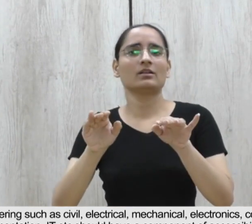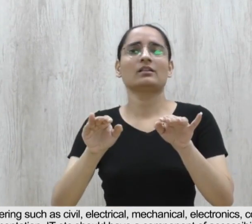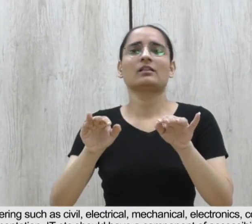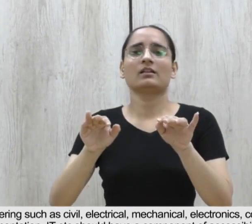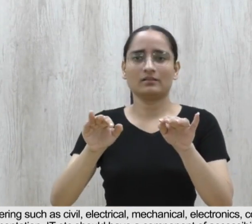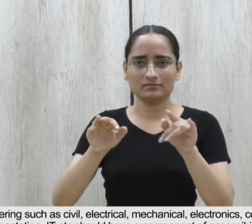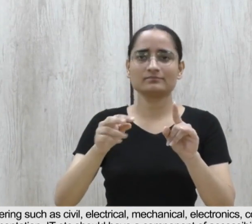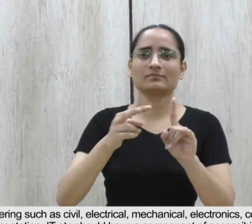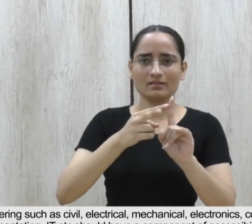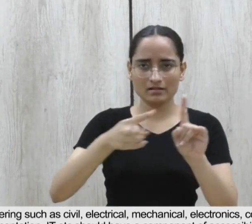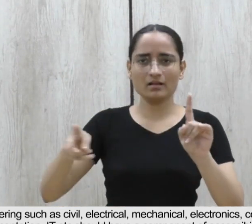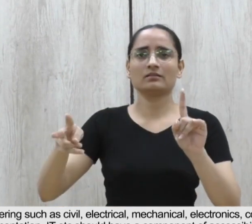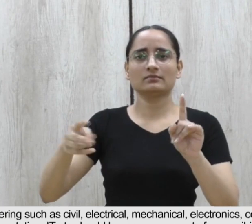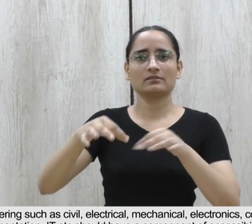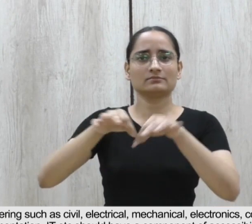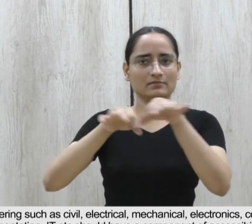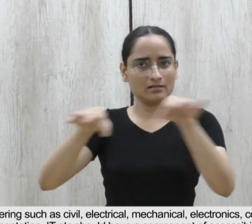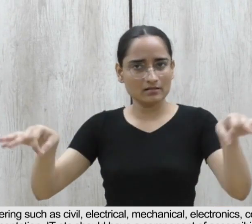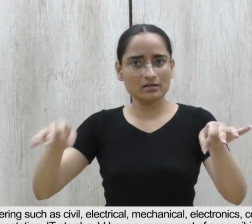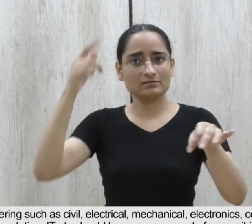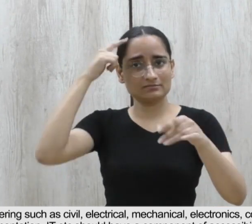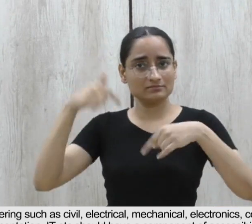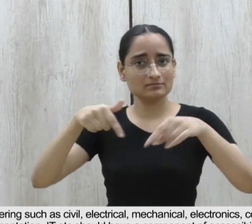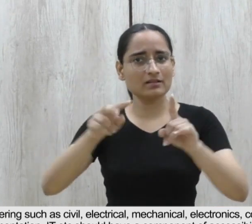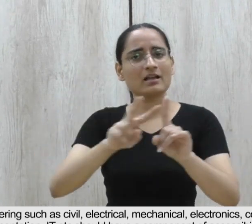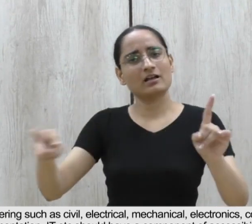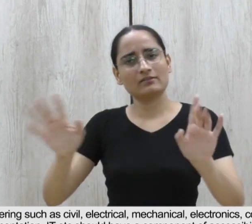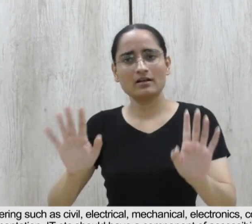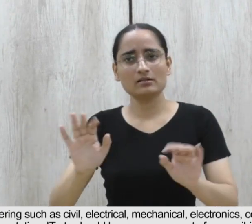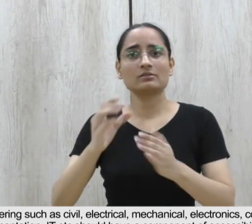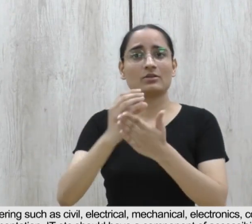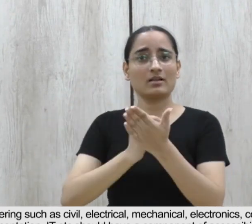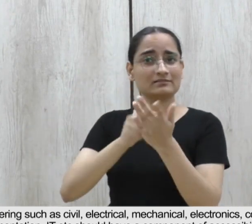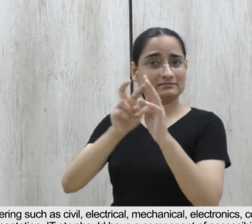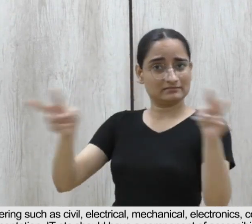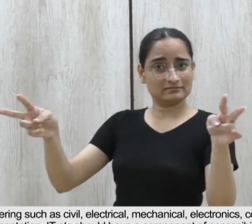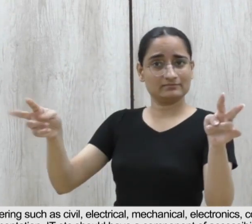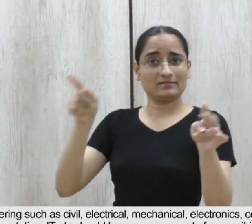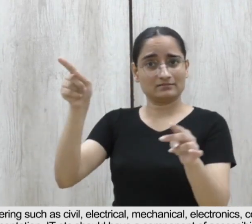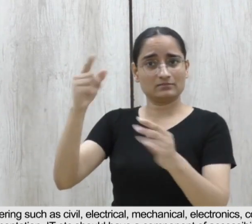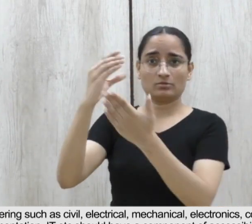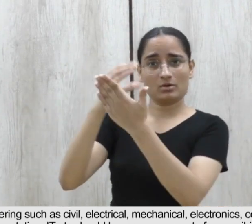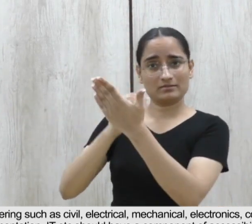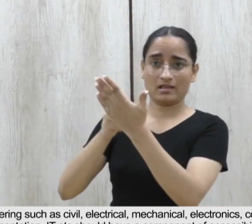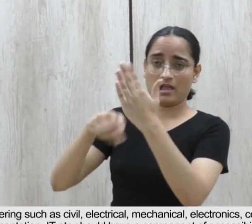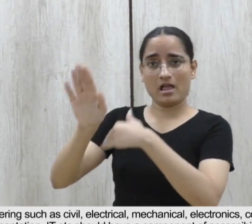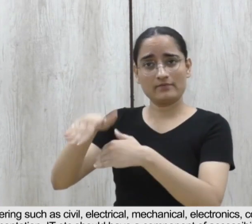computer science, architecture, town planning, instrumentation, IT, etc.